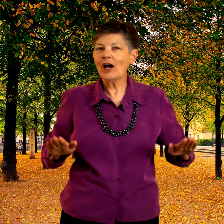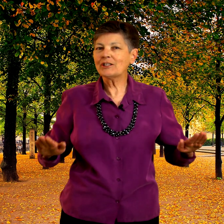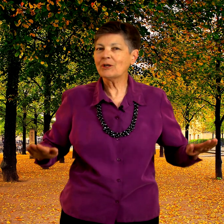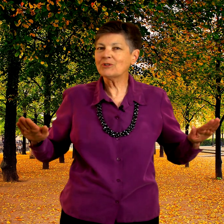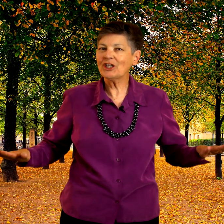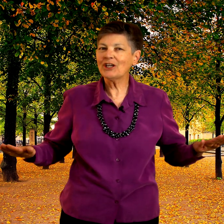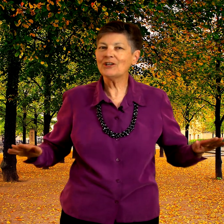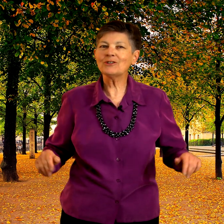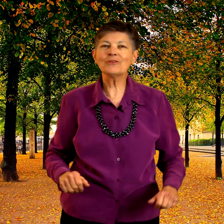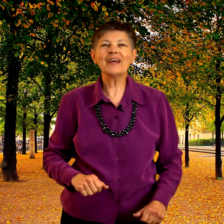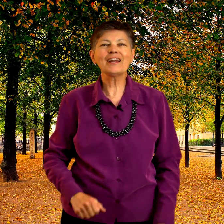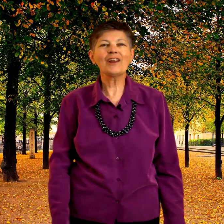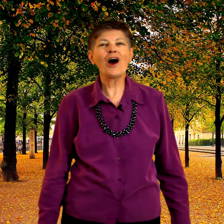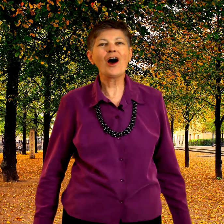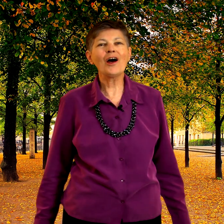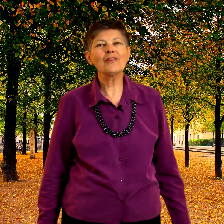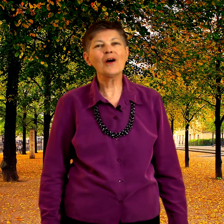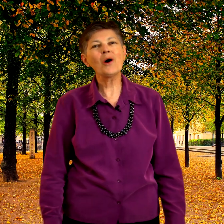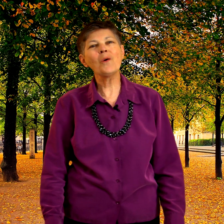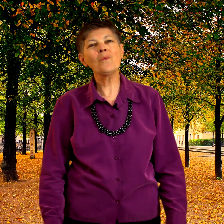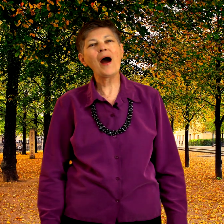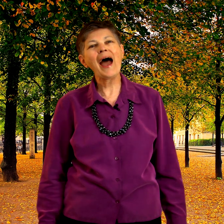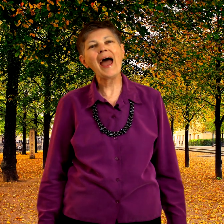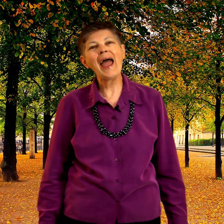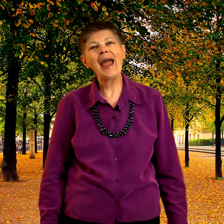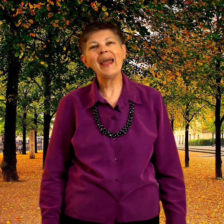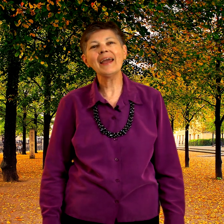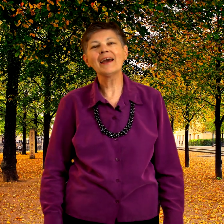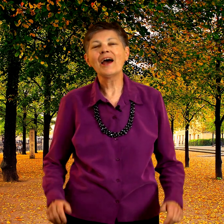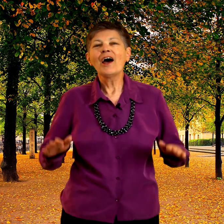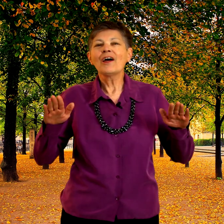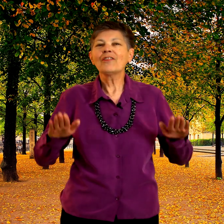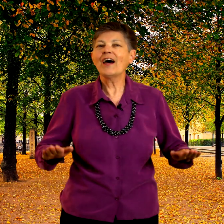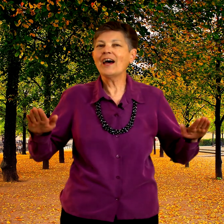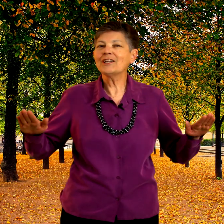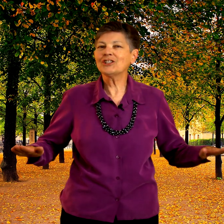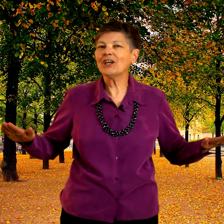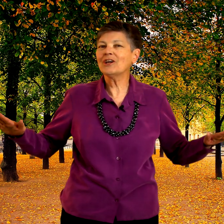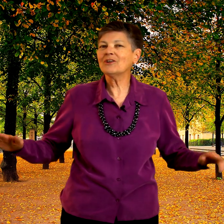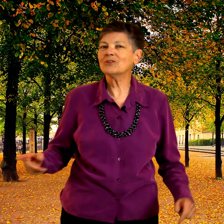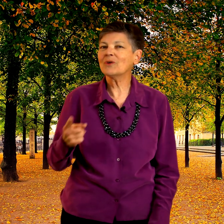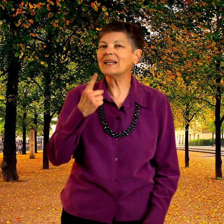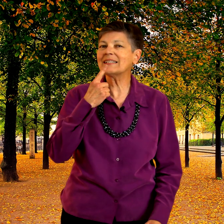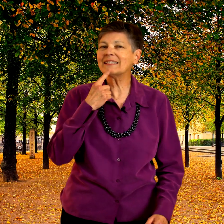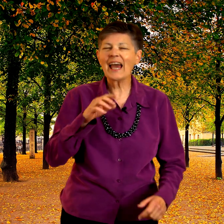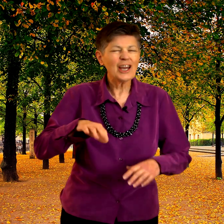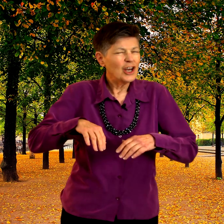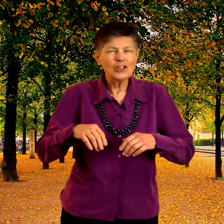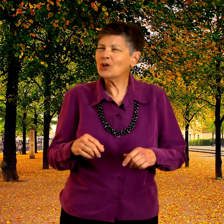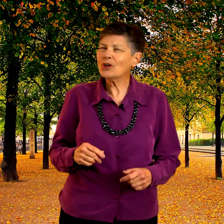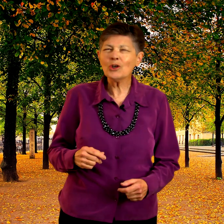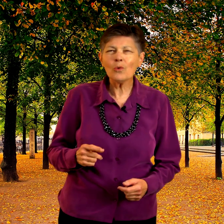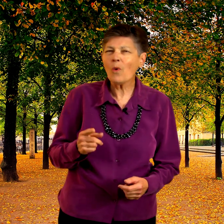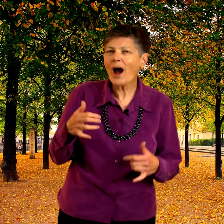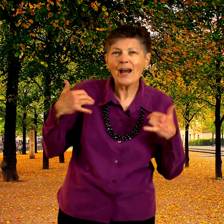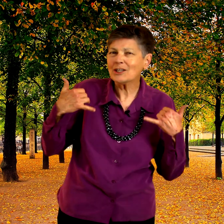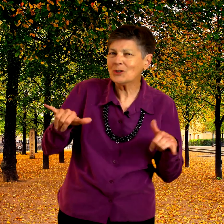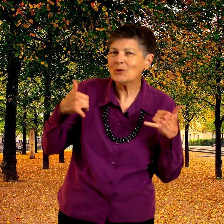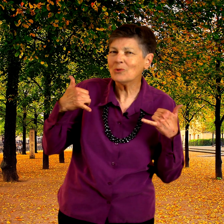that's what children on the way. The children said, do you want to